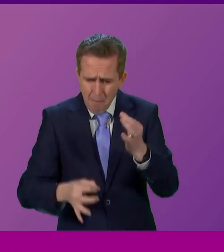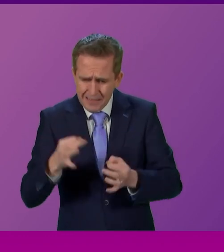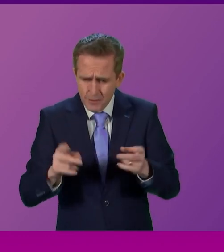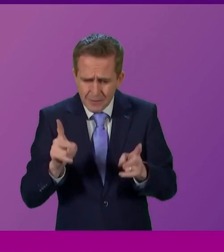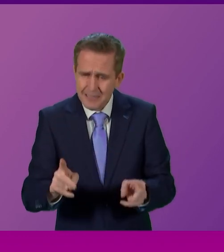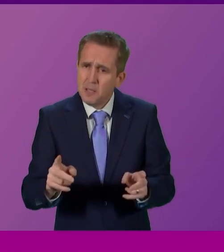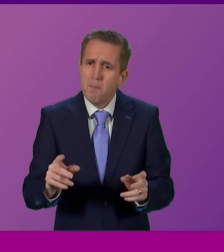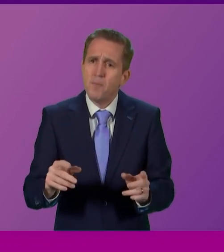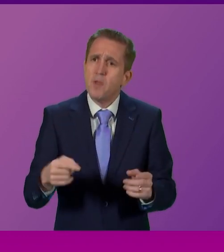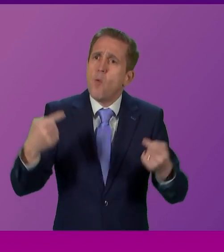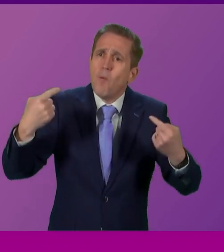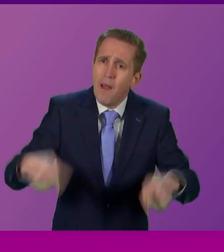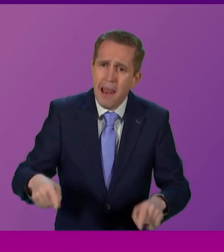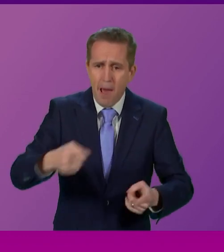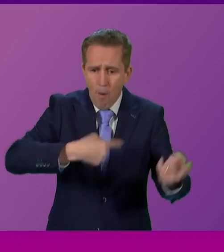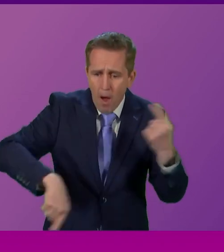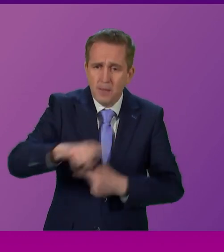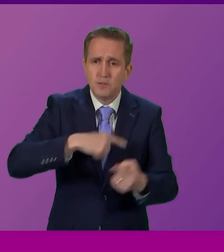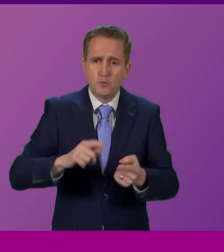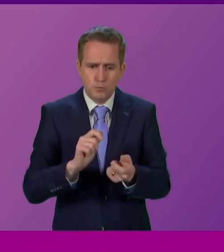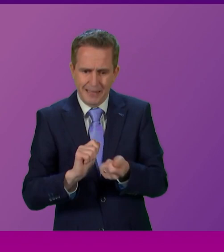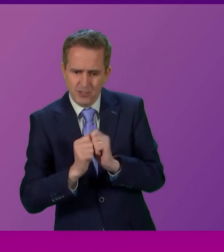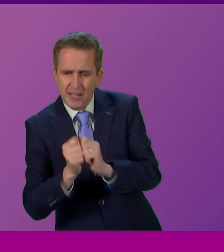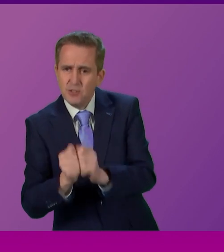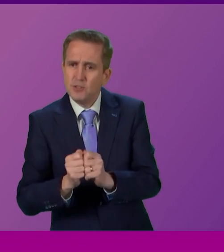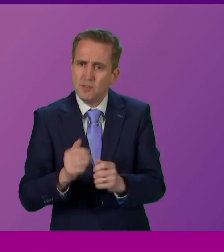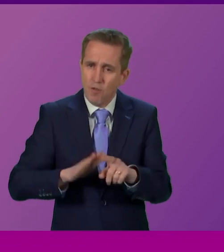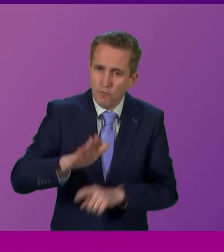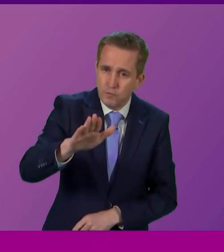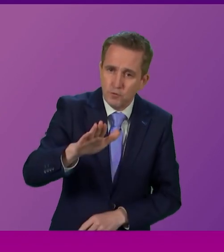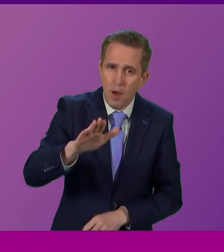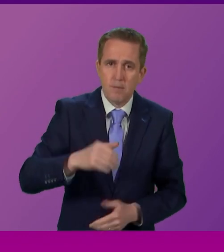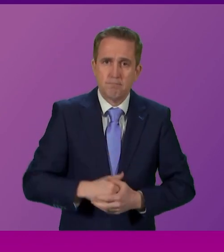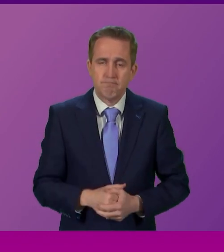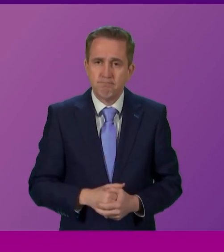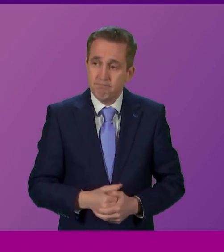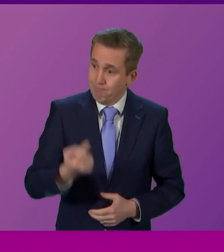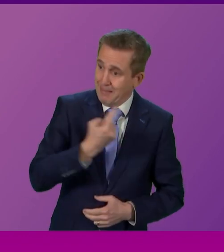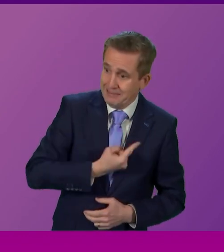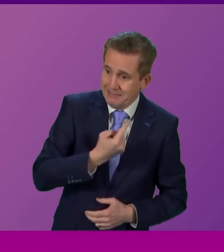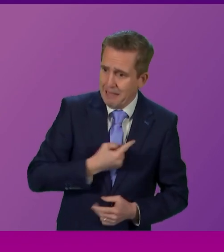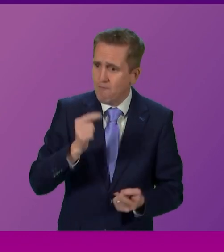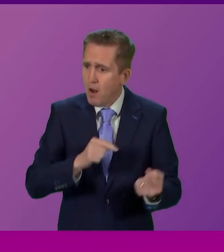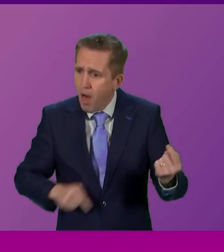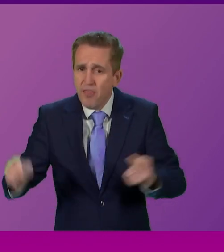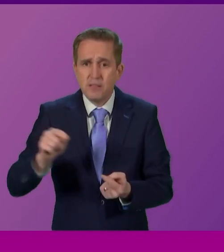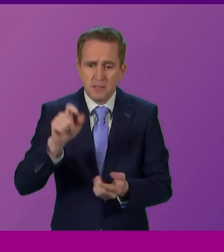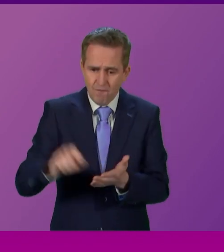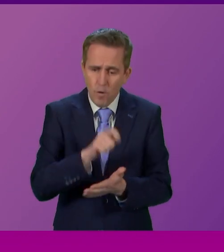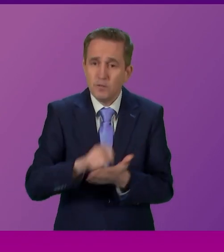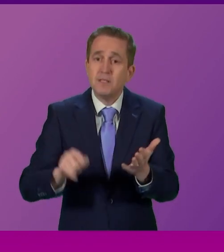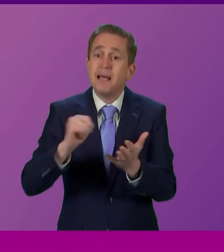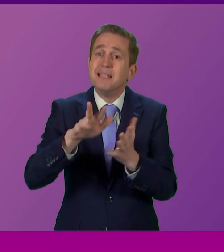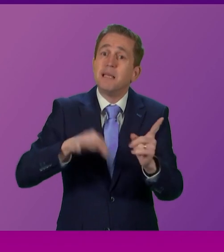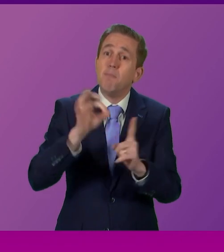to let us make the changes and the progress that we want to. Since then, I, along with thousands of others, have voted SNP eight times.